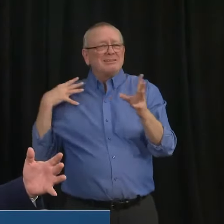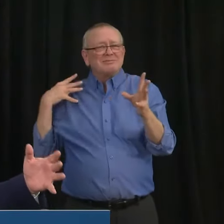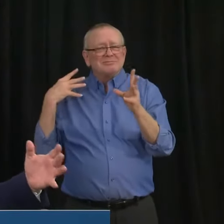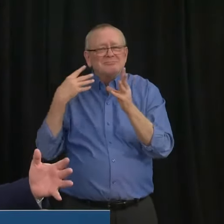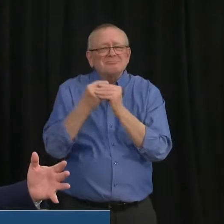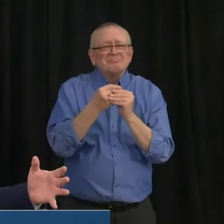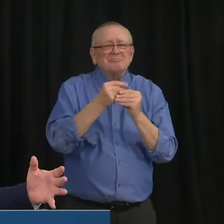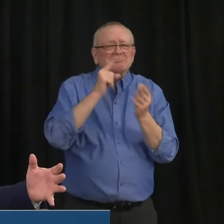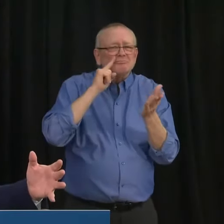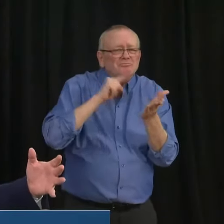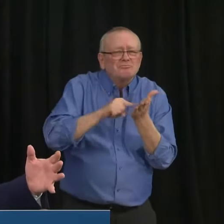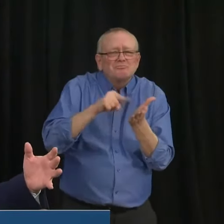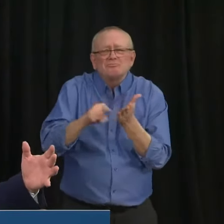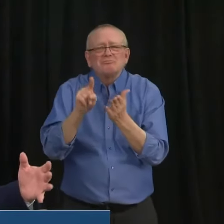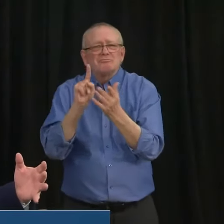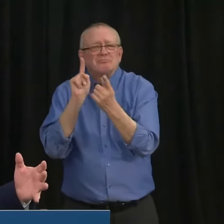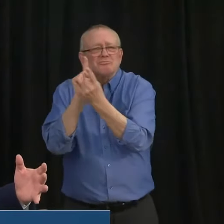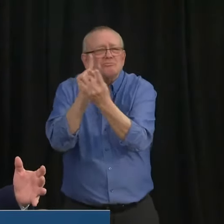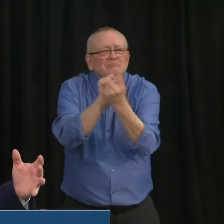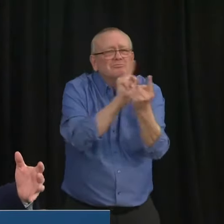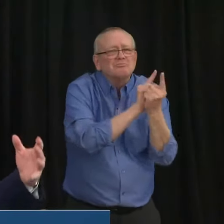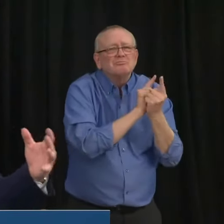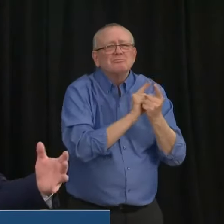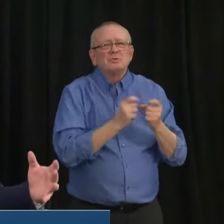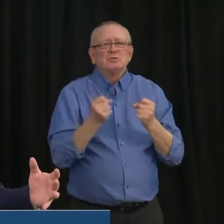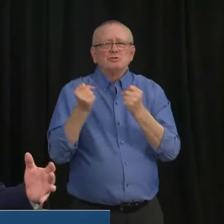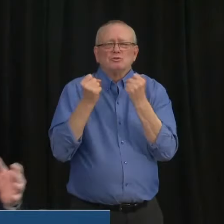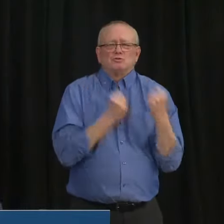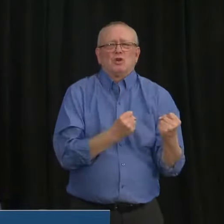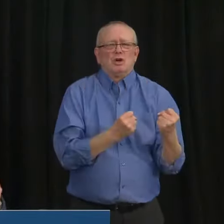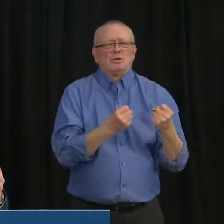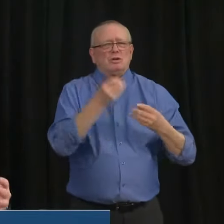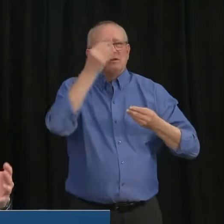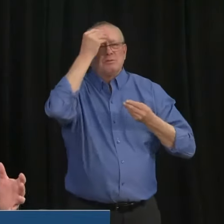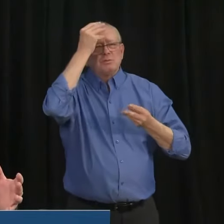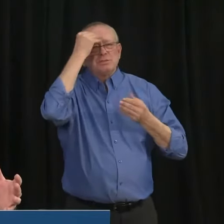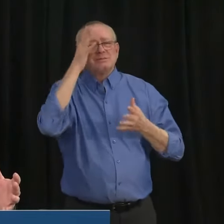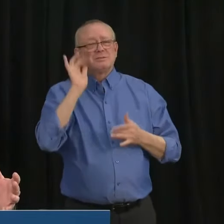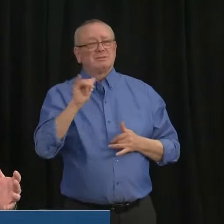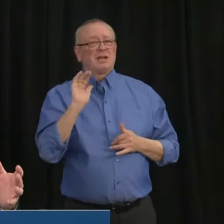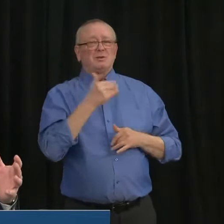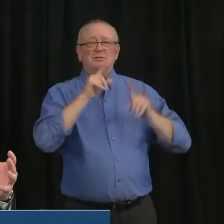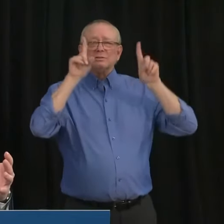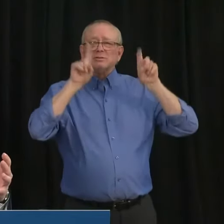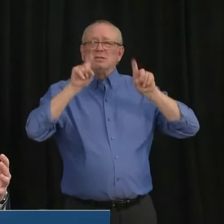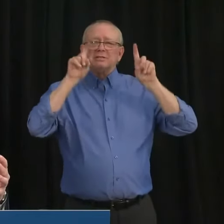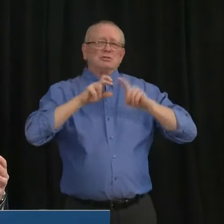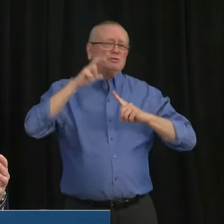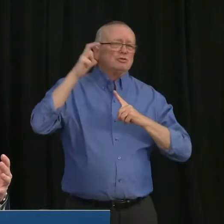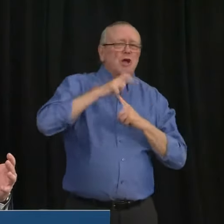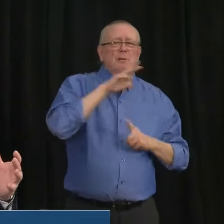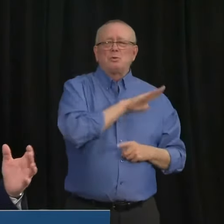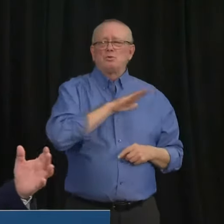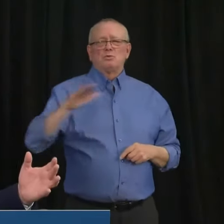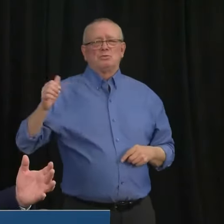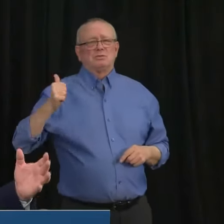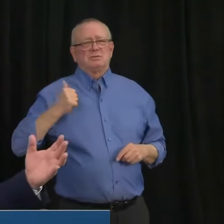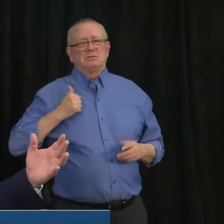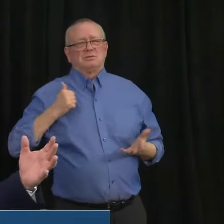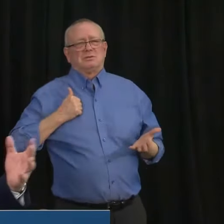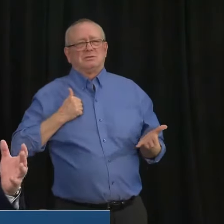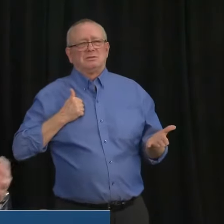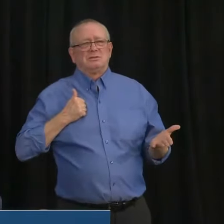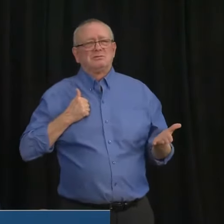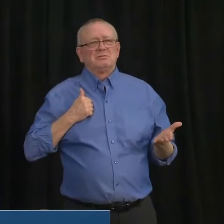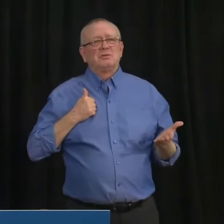system in Canada, based on the most robust testing system in Canada. And so, uh, we can, it's